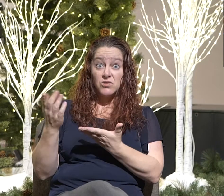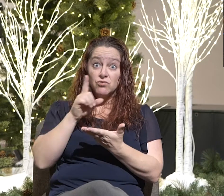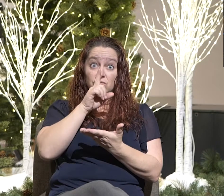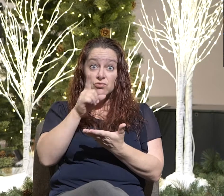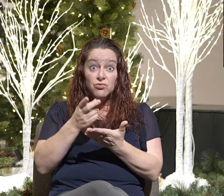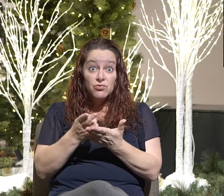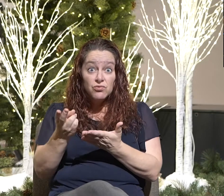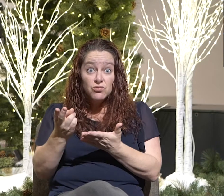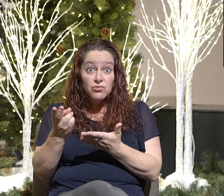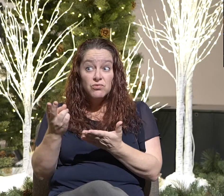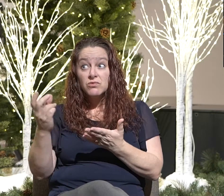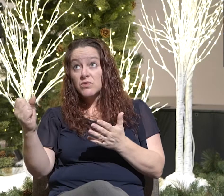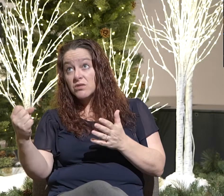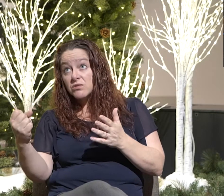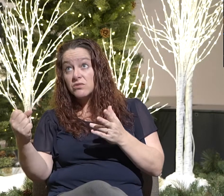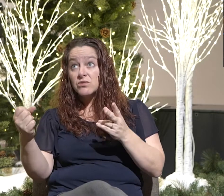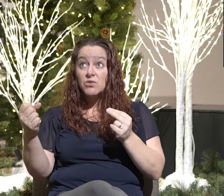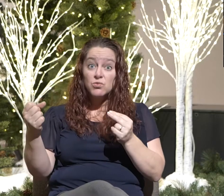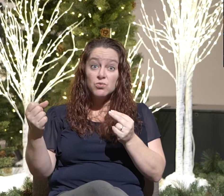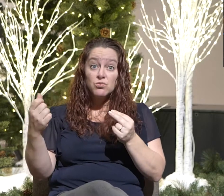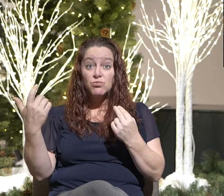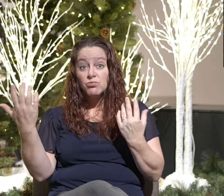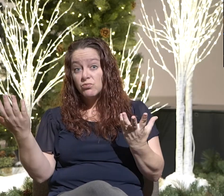Whether there is or there isn't.